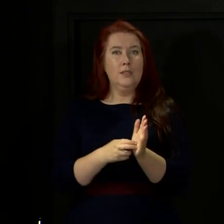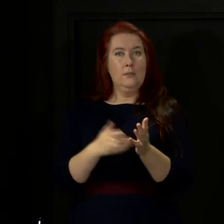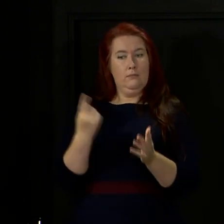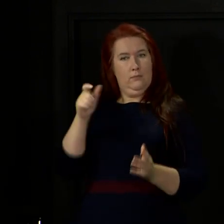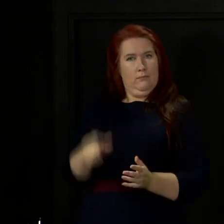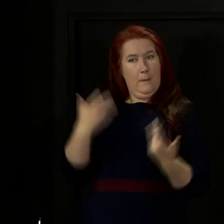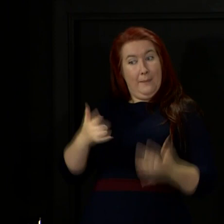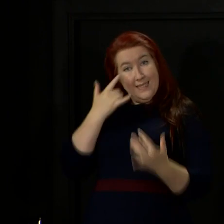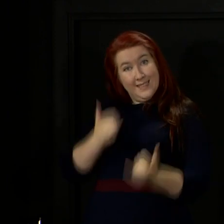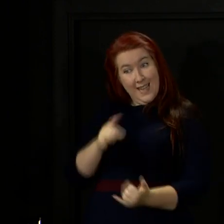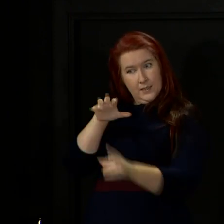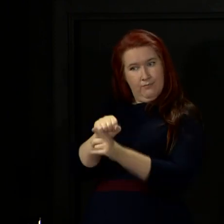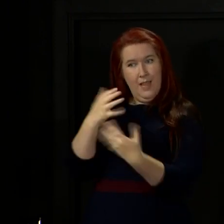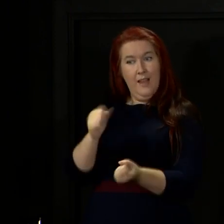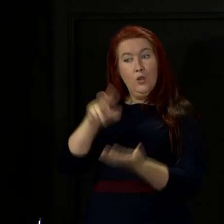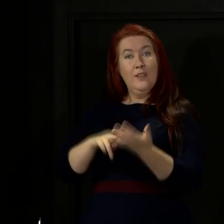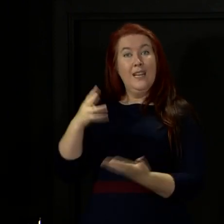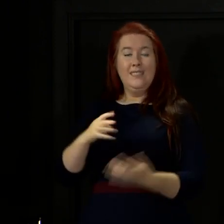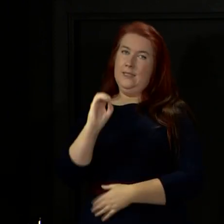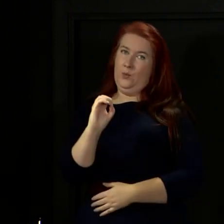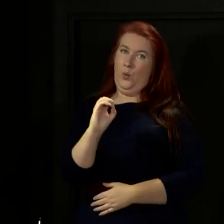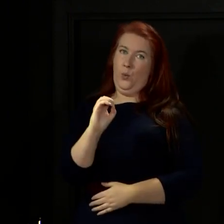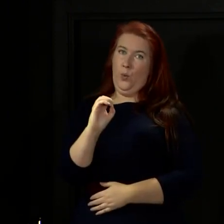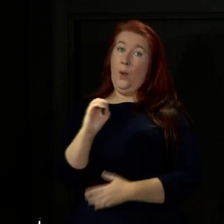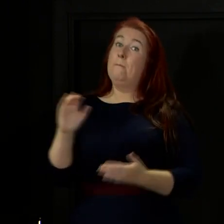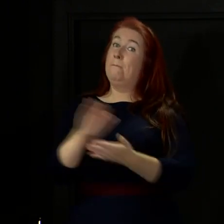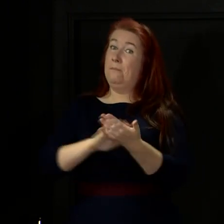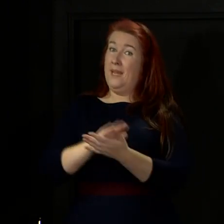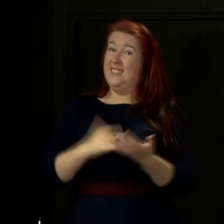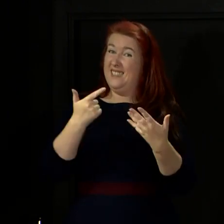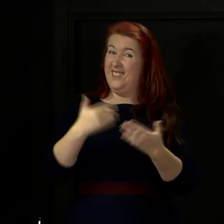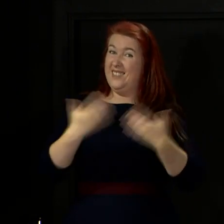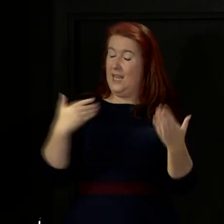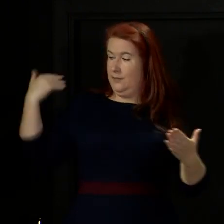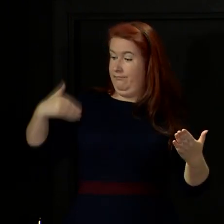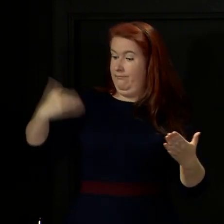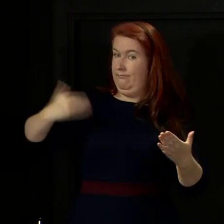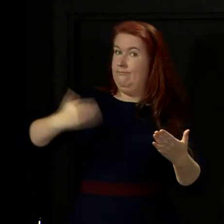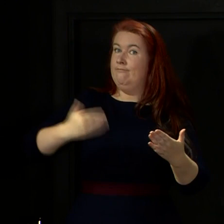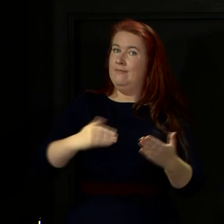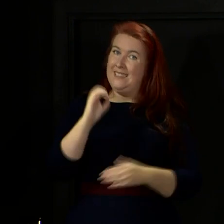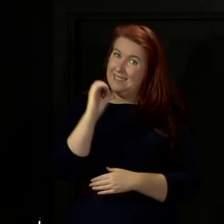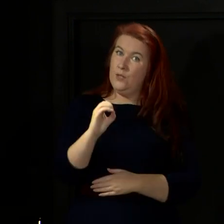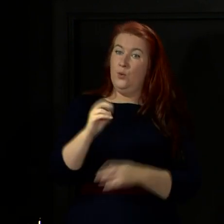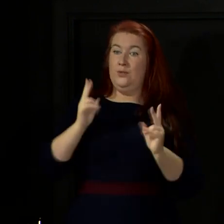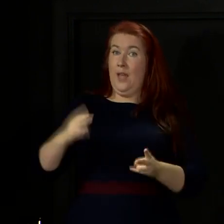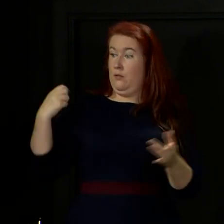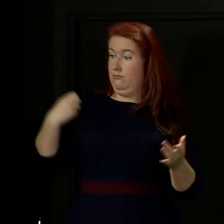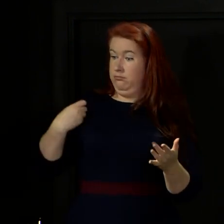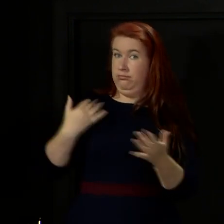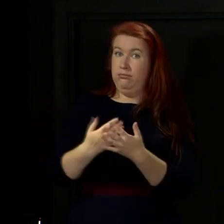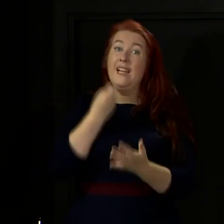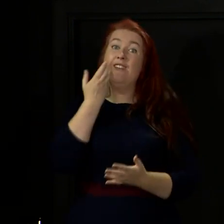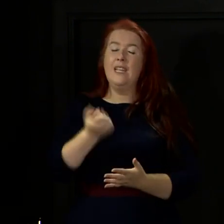through a test as having the virus. And that, of course, means that this is the seventh day in a row in which no deaths have been recorded in our